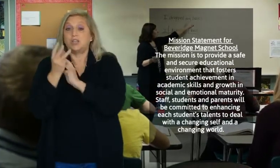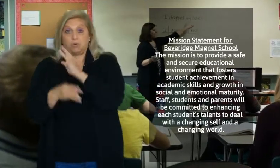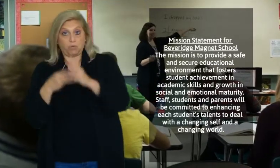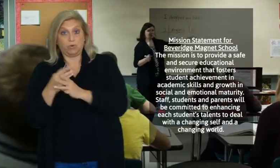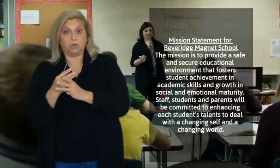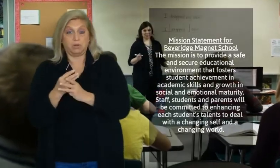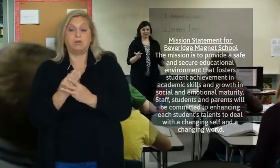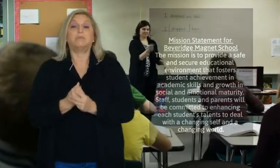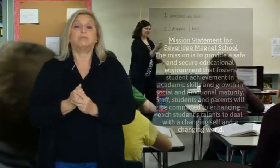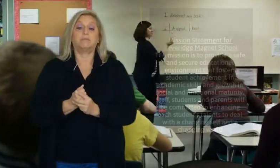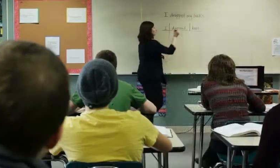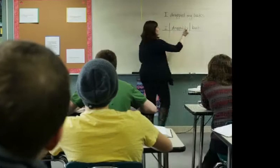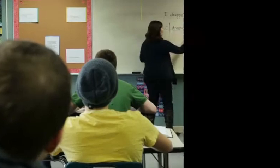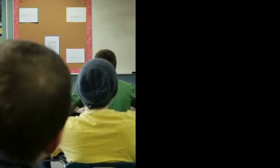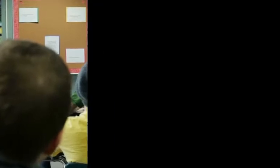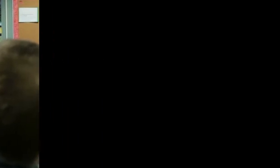world.